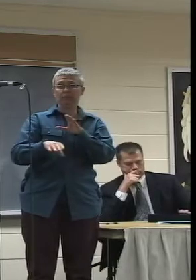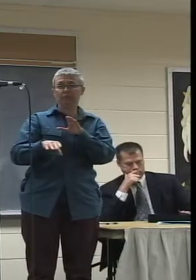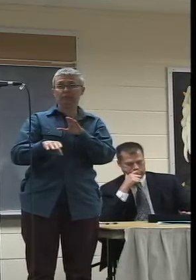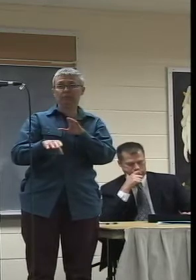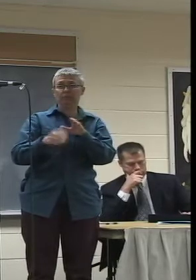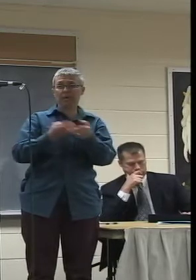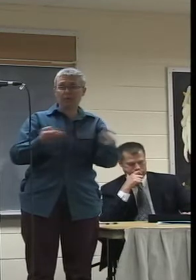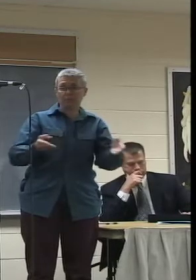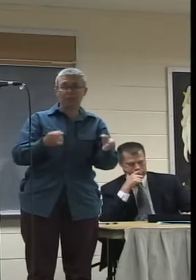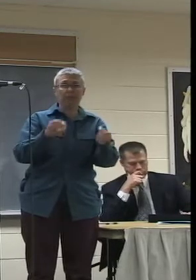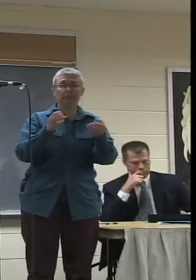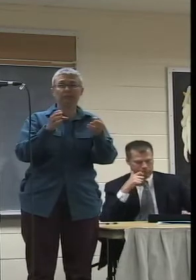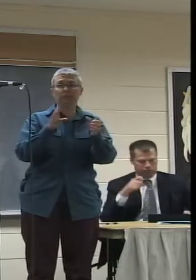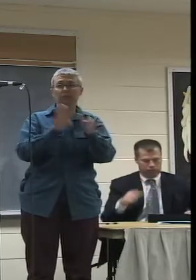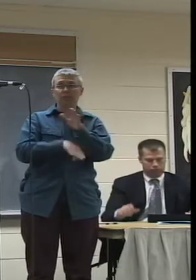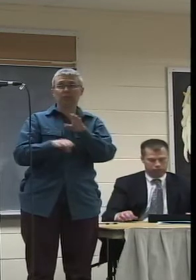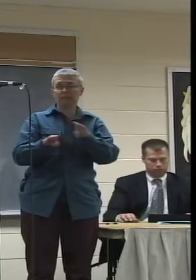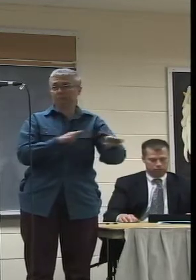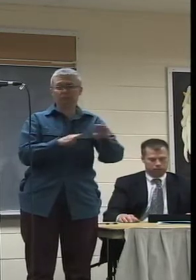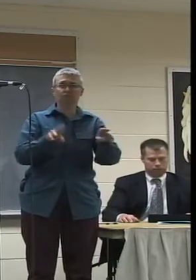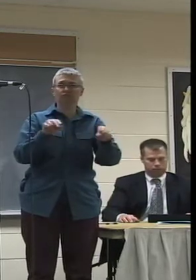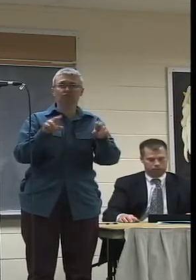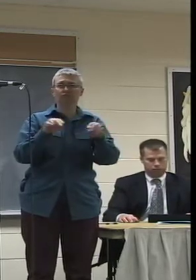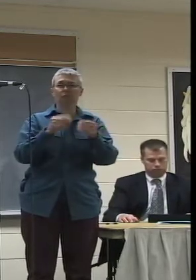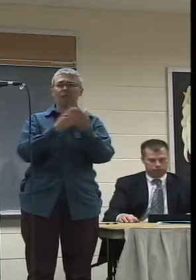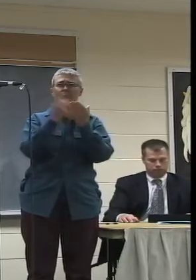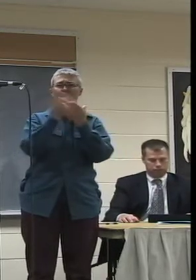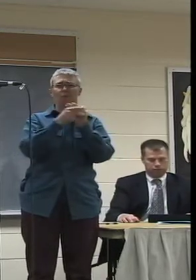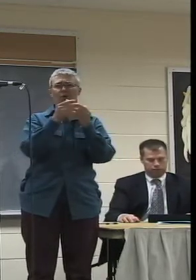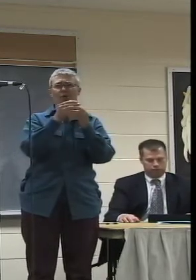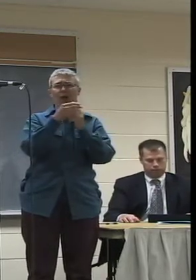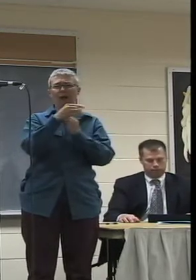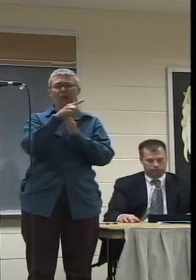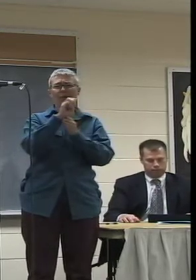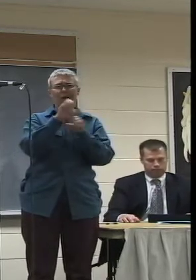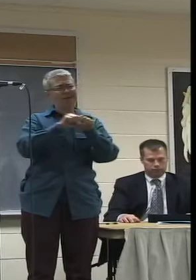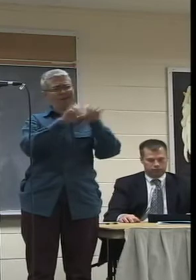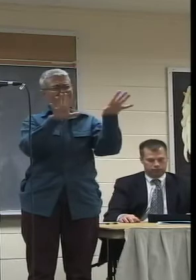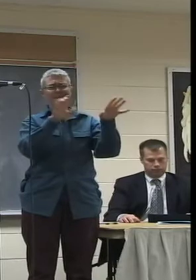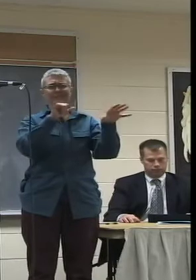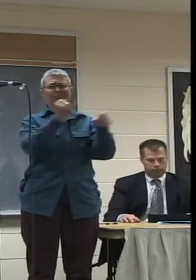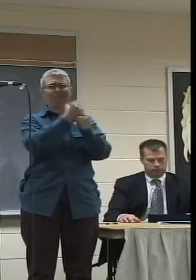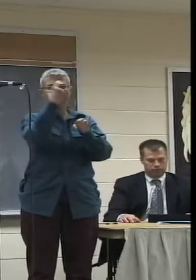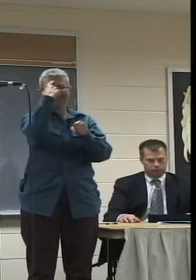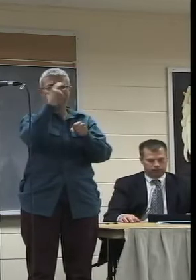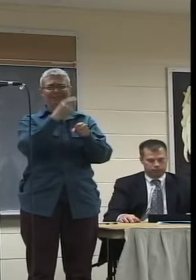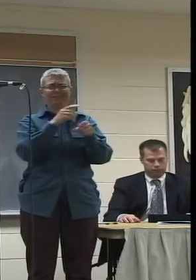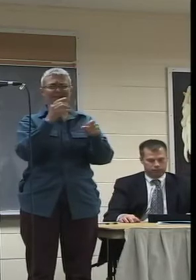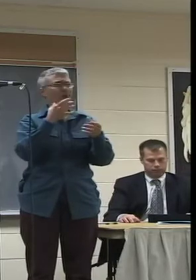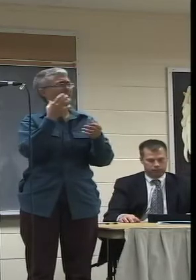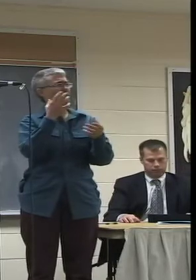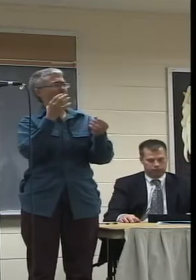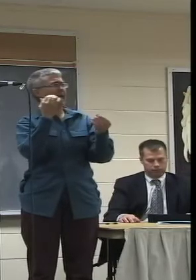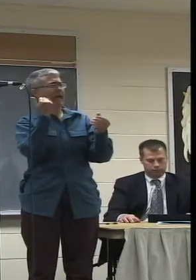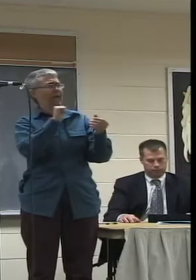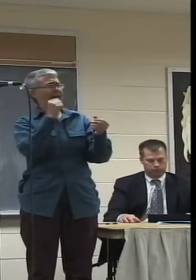And the detailed program guide, that just makes sense to everybody as well. I don't really see how anybody could say that we shouldn't do that.